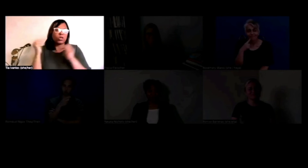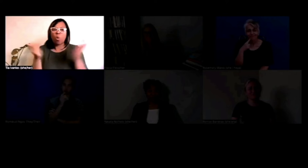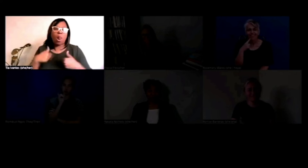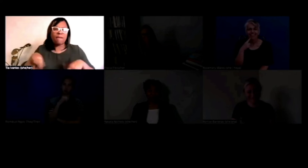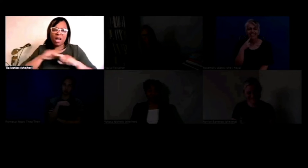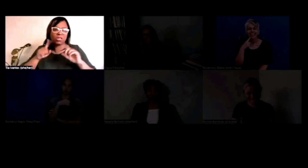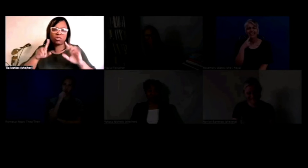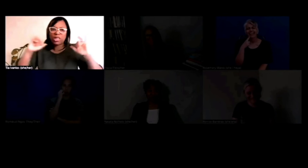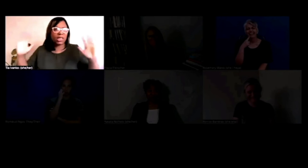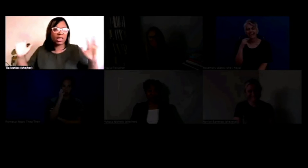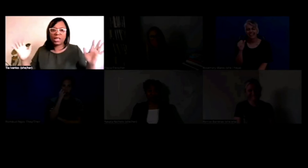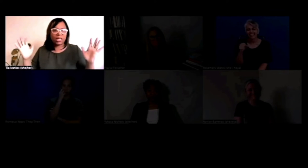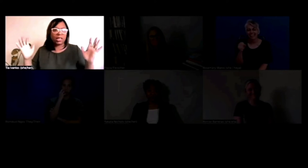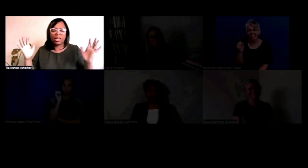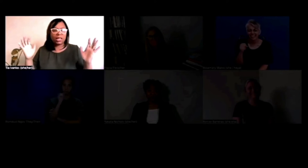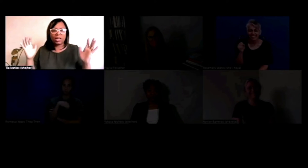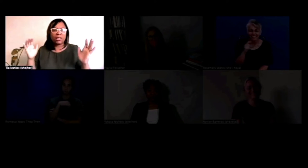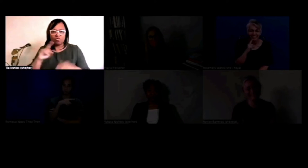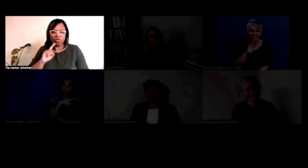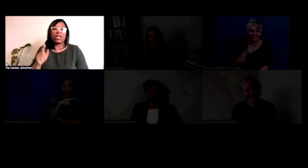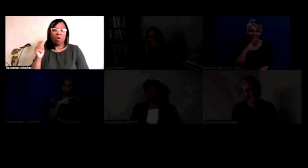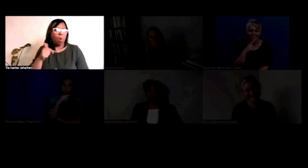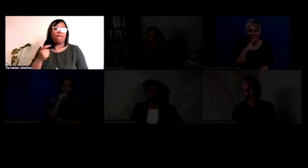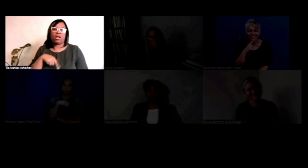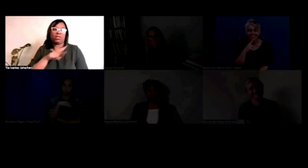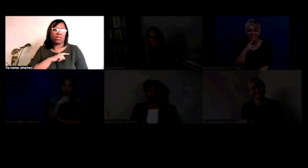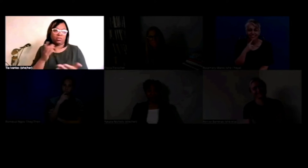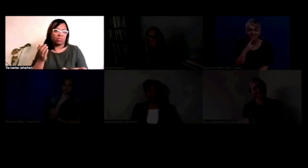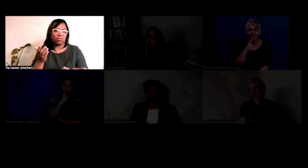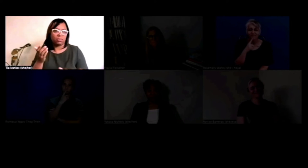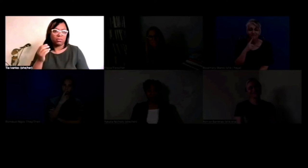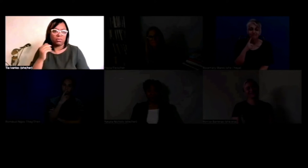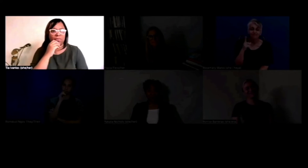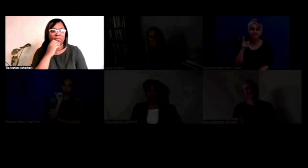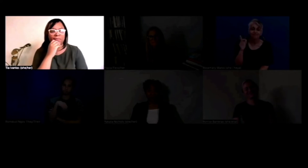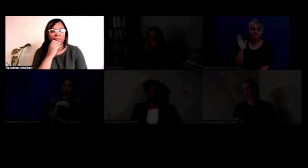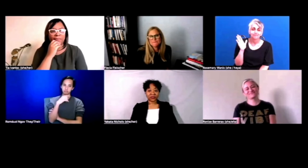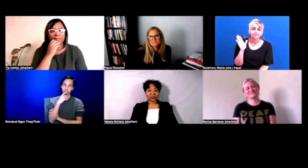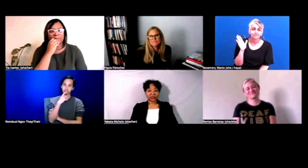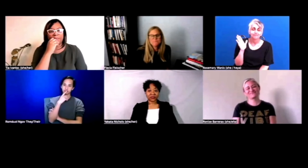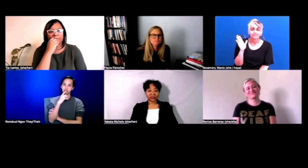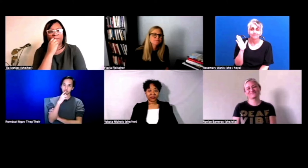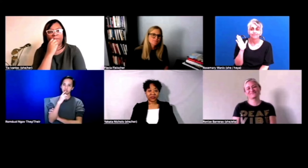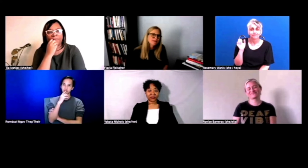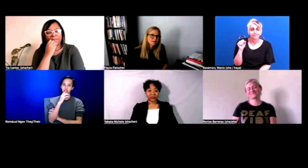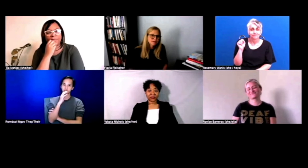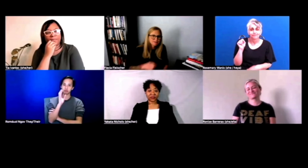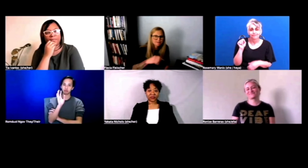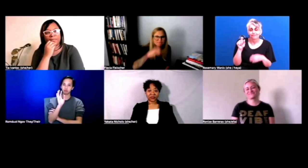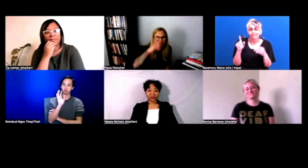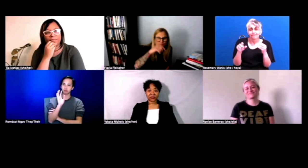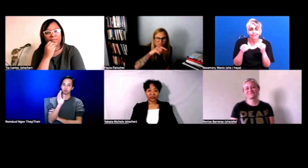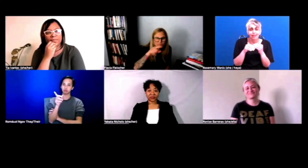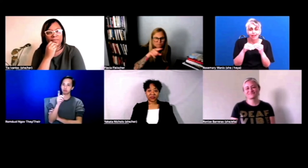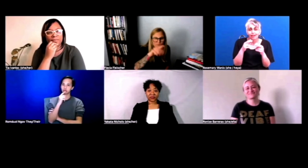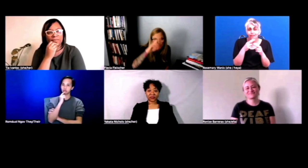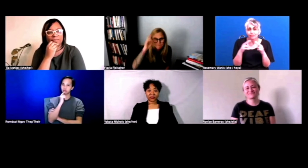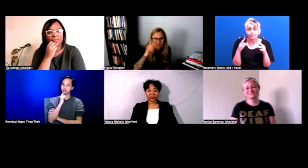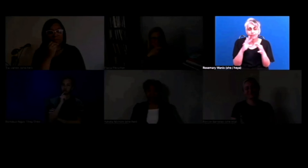than another. All of us are in a kind of shitty situation, frankly. I just want to add a quick comment. I think it's important, and I absolutely